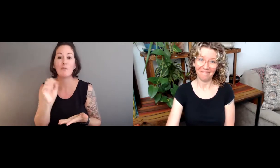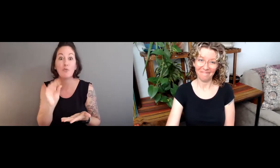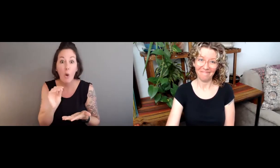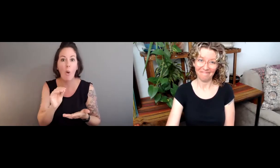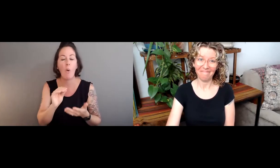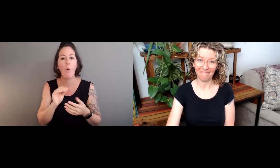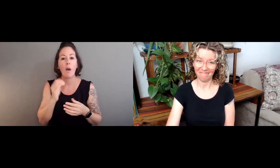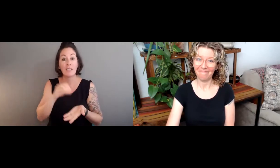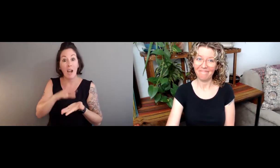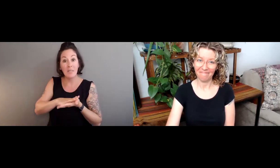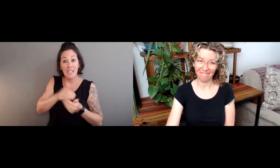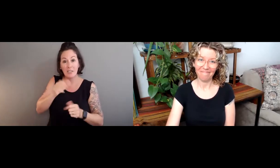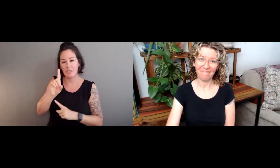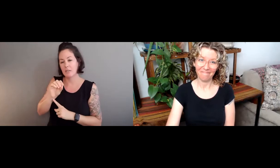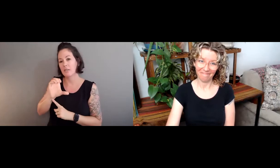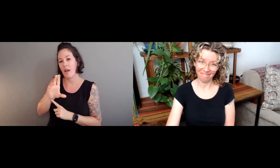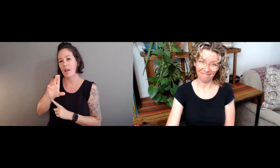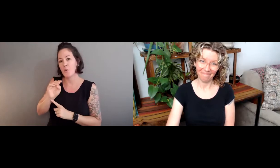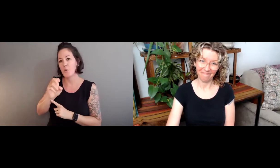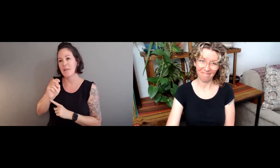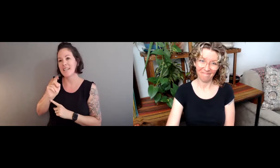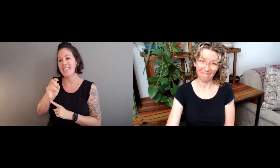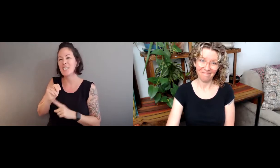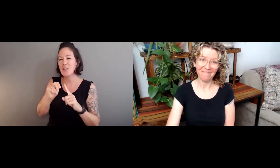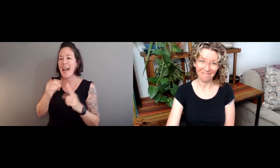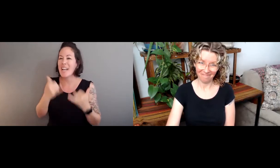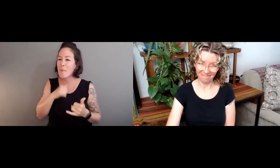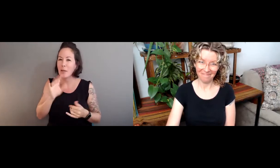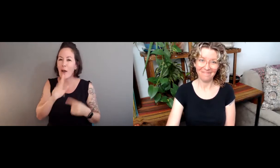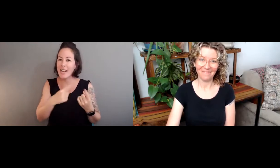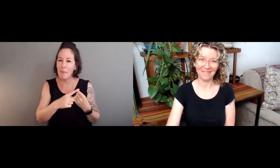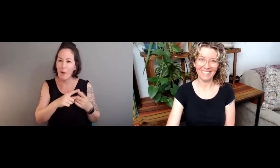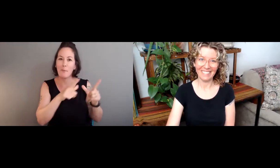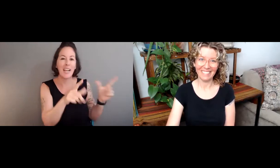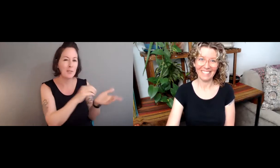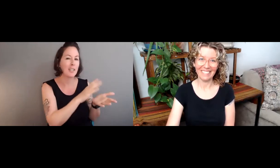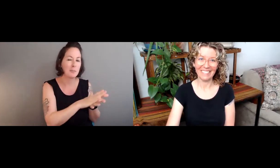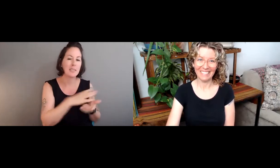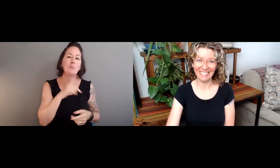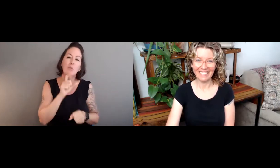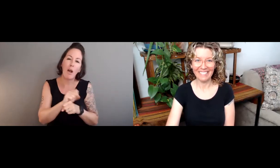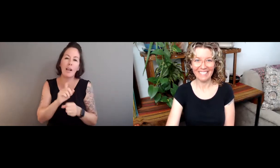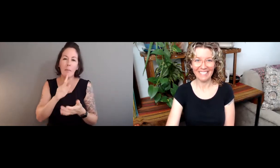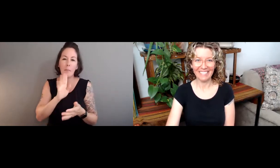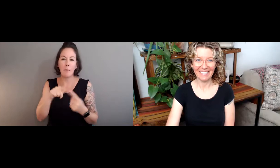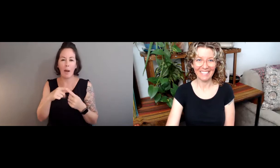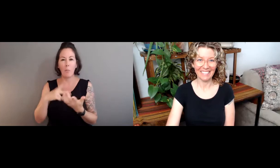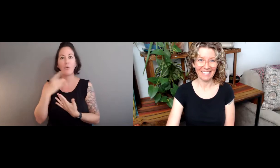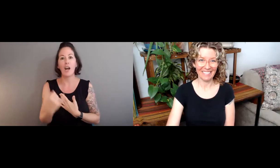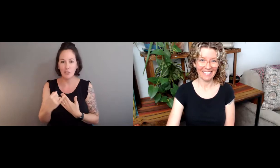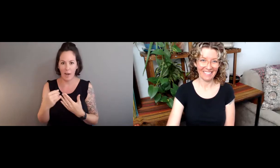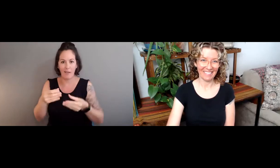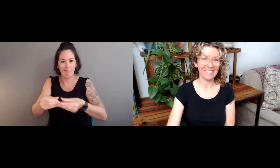about the range of experiences from a community. And so documentation, again, I'm not talking about language